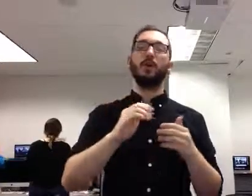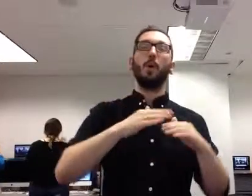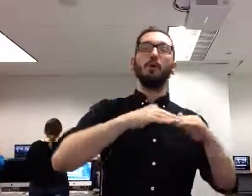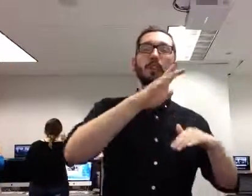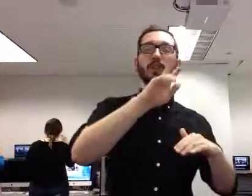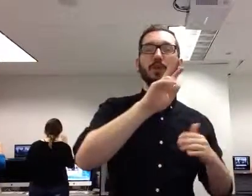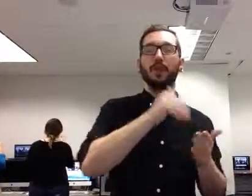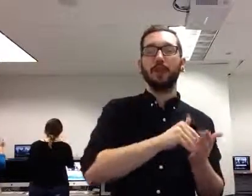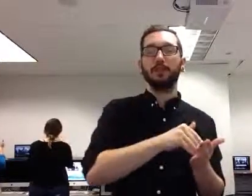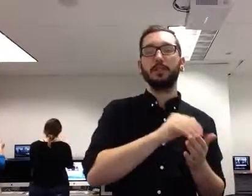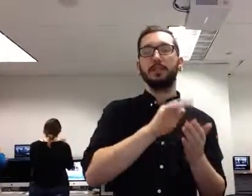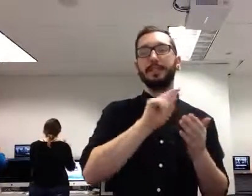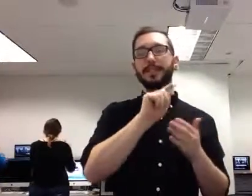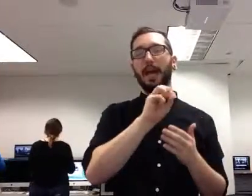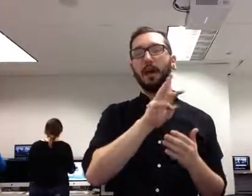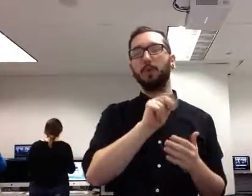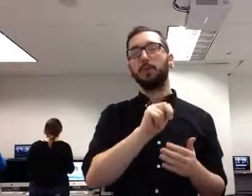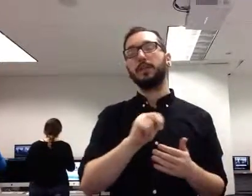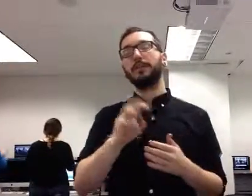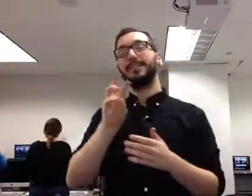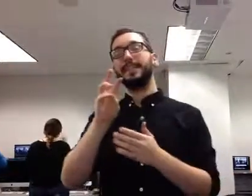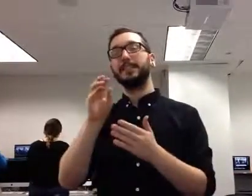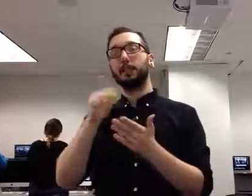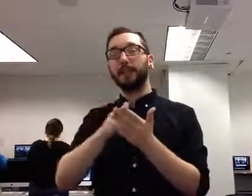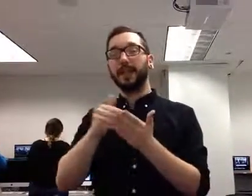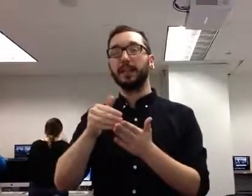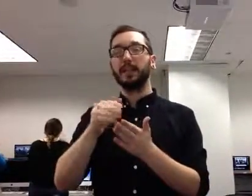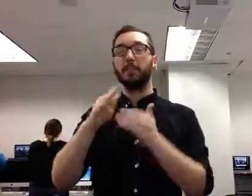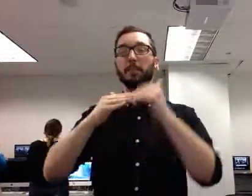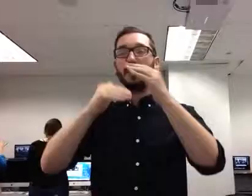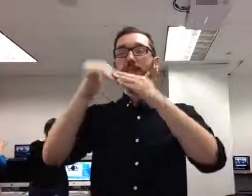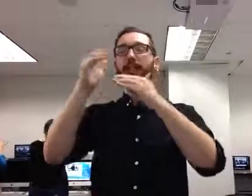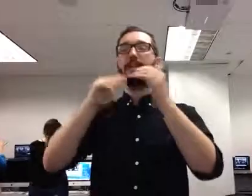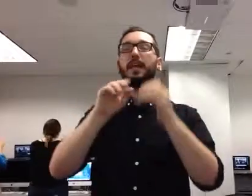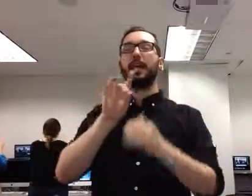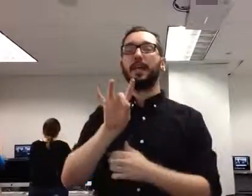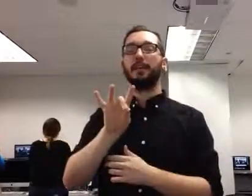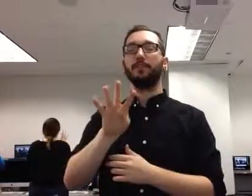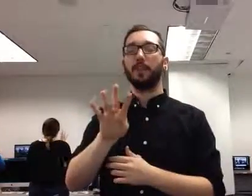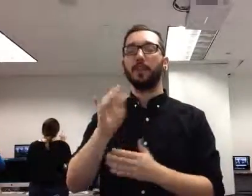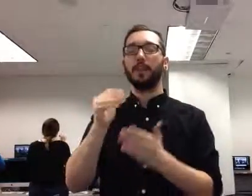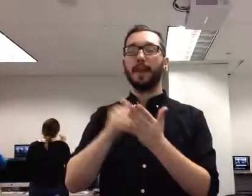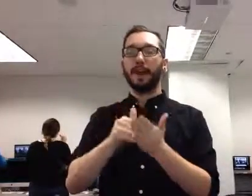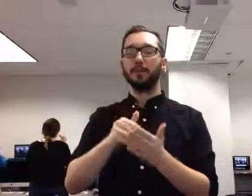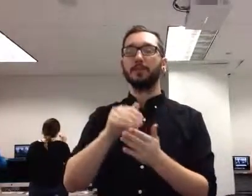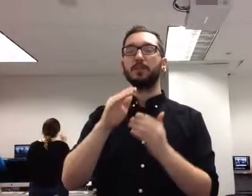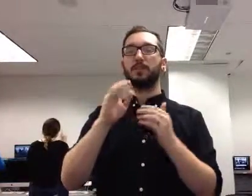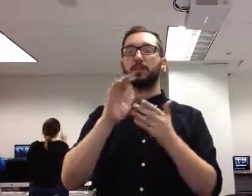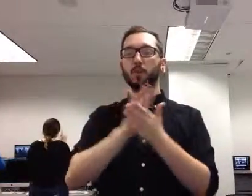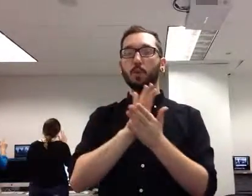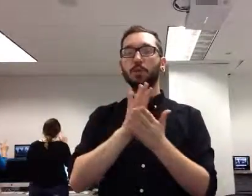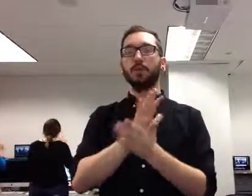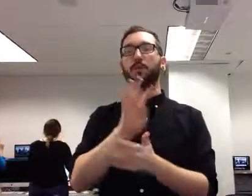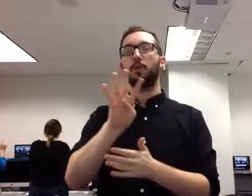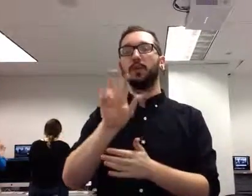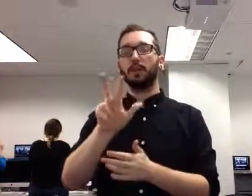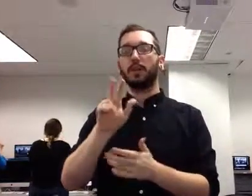Six million buildings. Eighty-four thousand schools. Forty-three thousand libraries. Thirty-one thousand